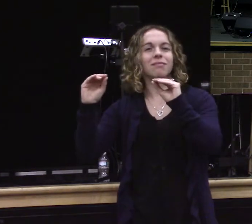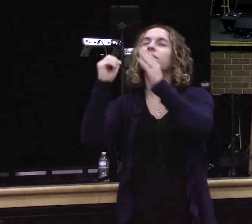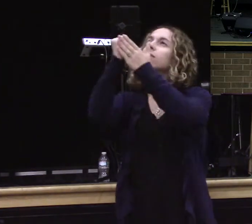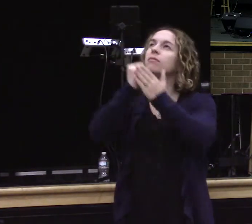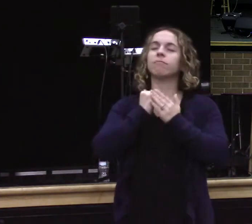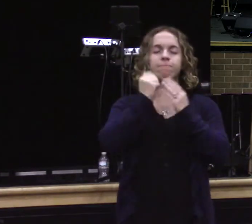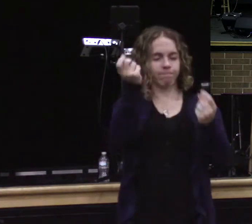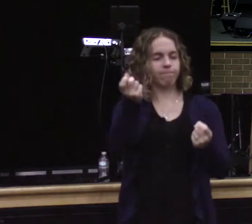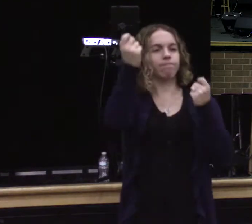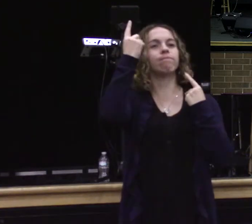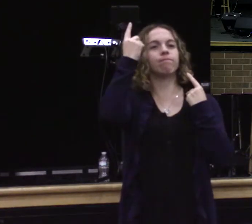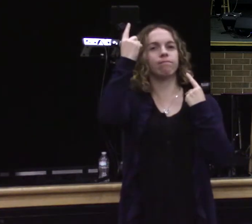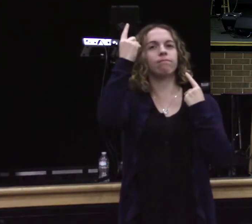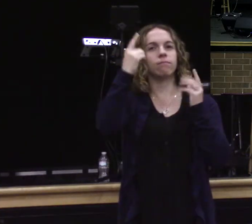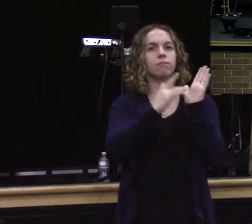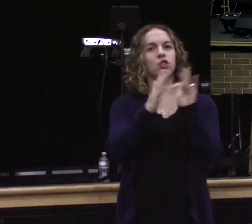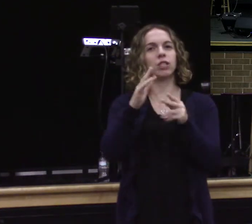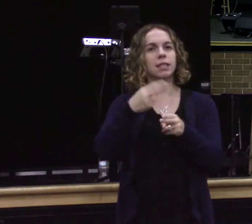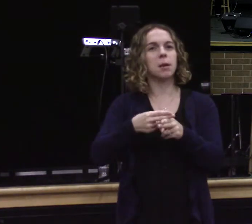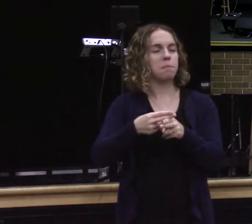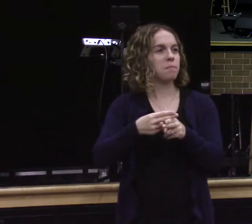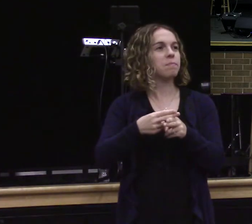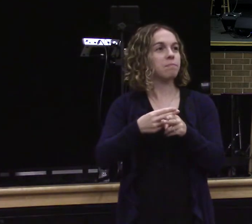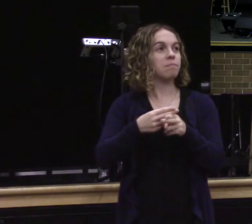heart. In Jesus name.